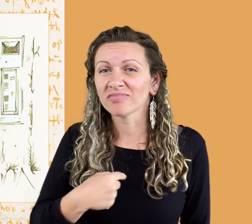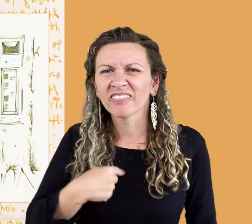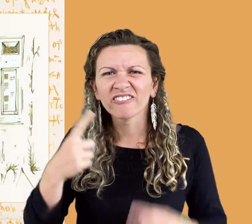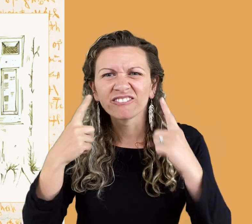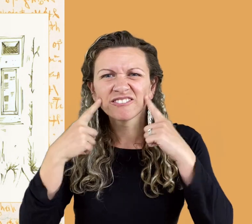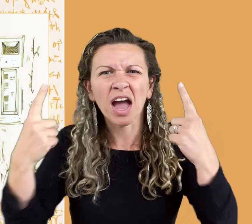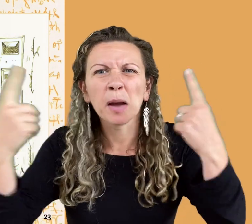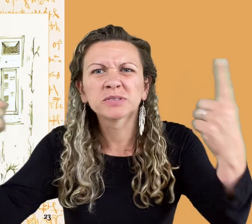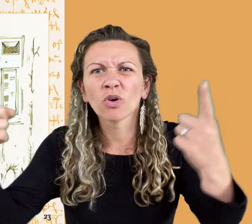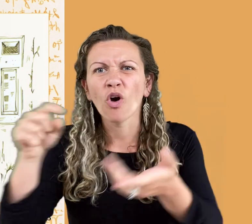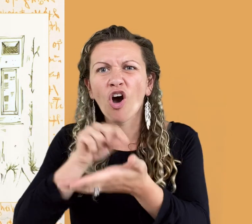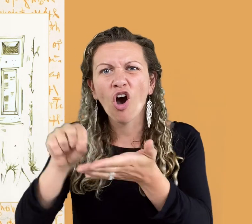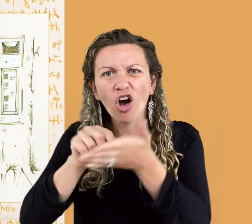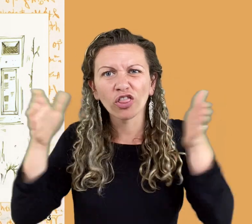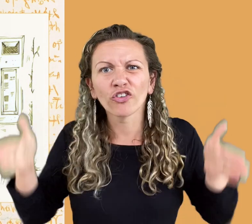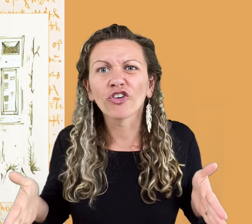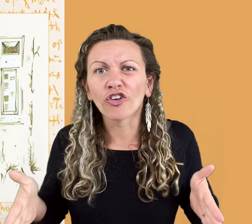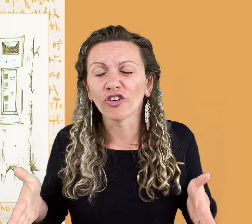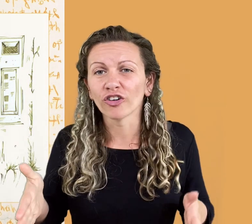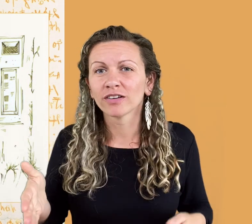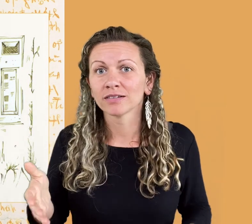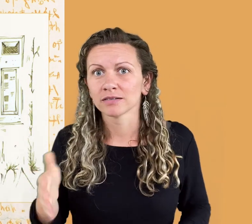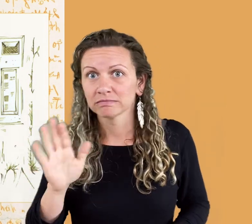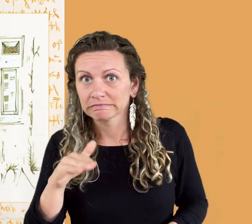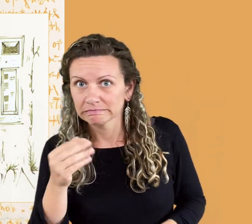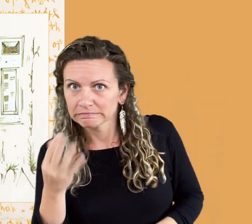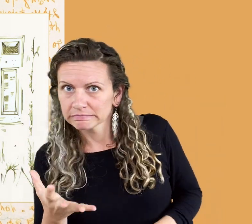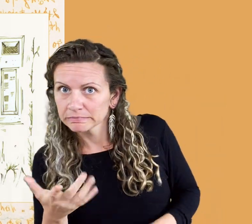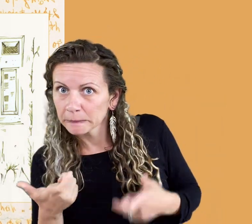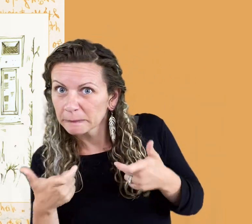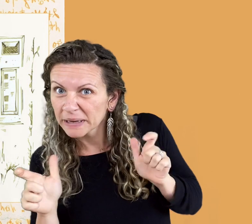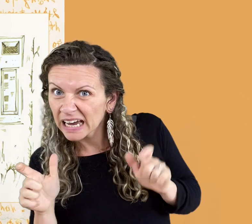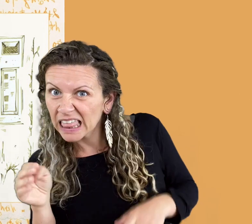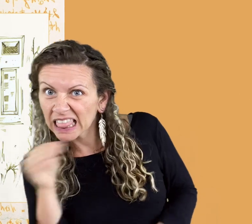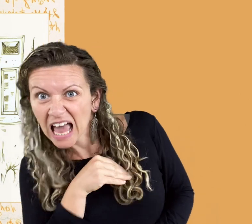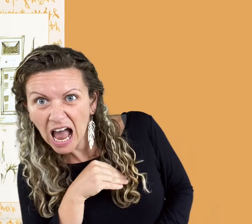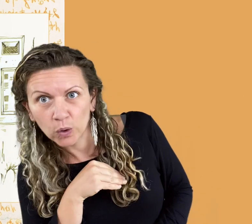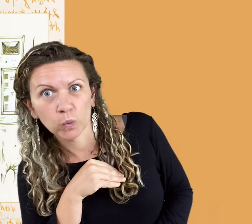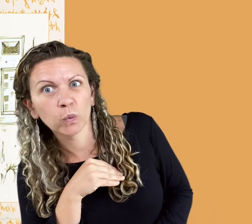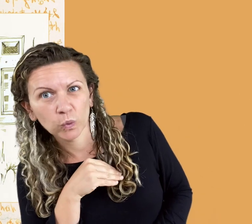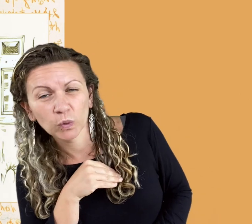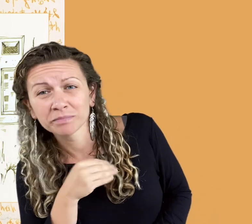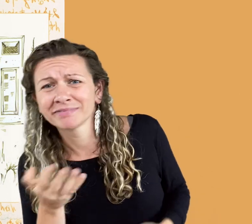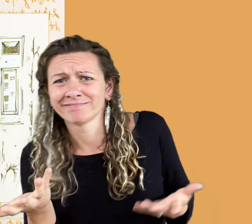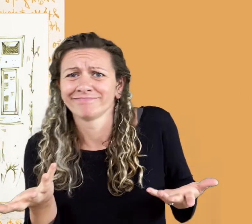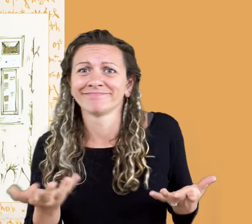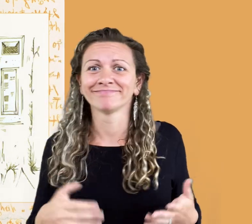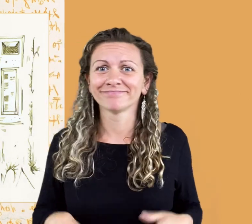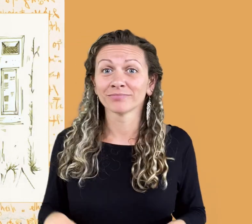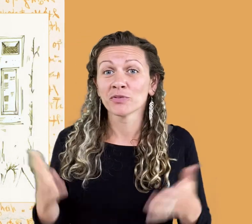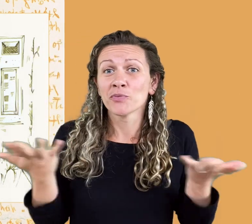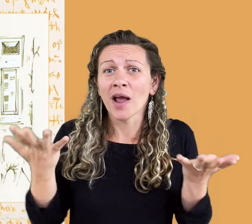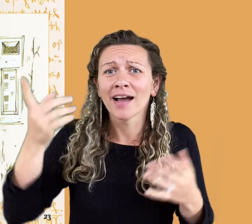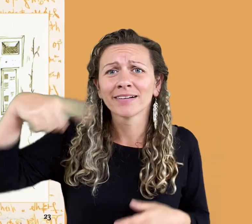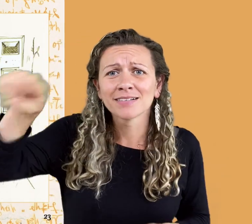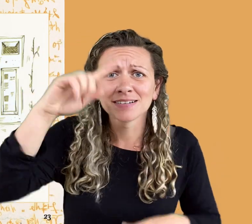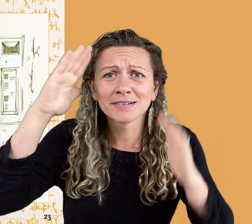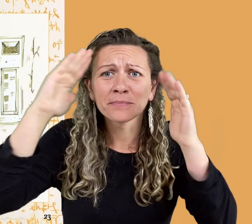I said I was a famous author, which is a big lie. But, what else do they